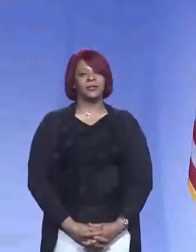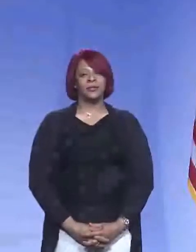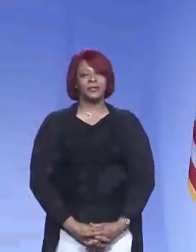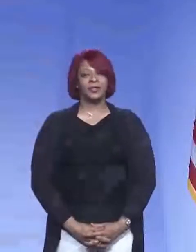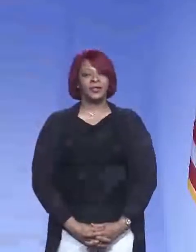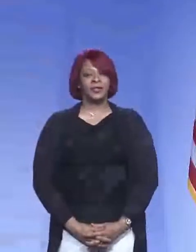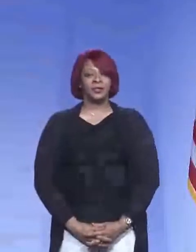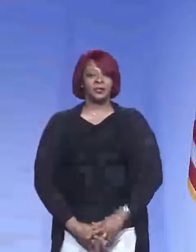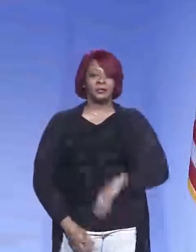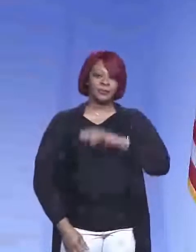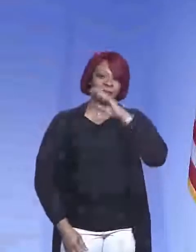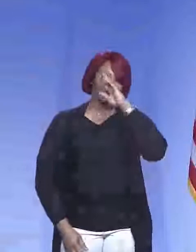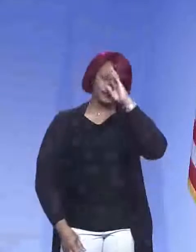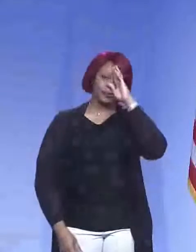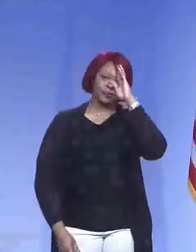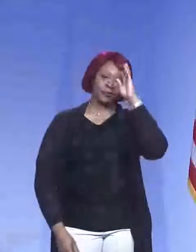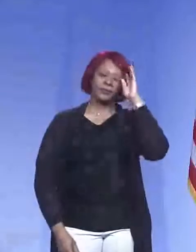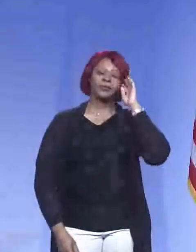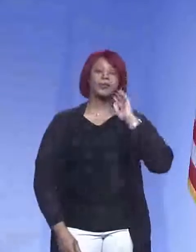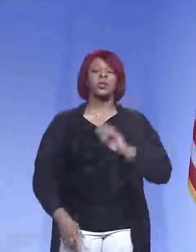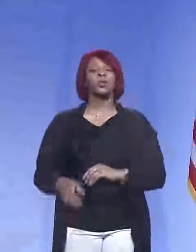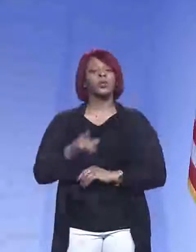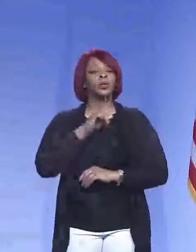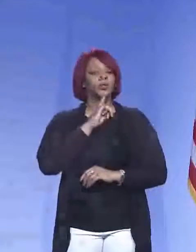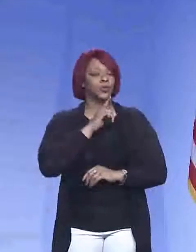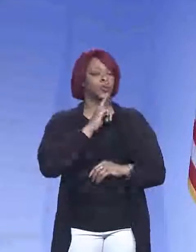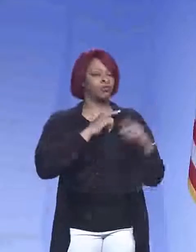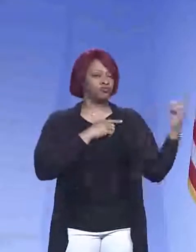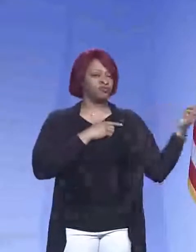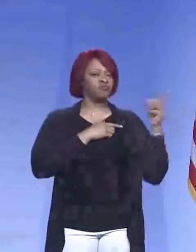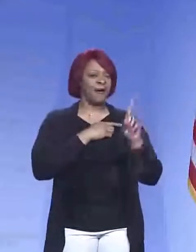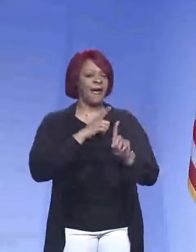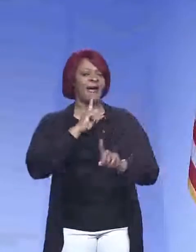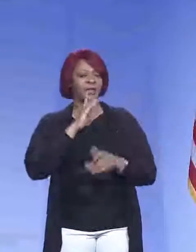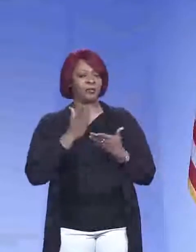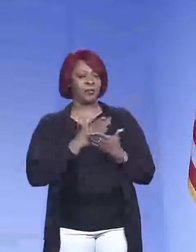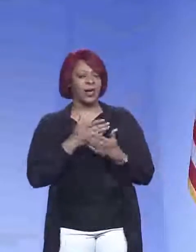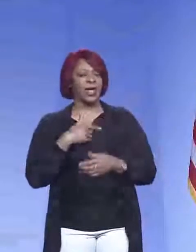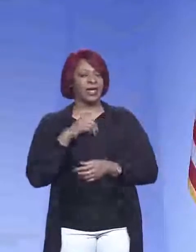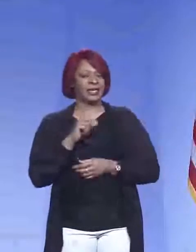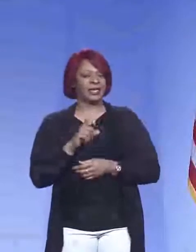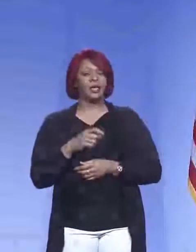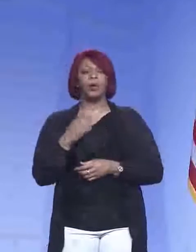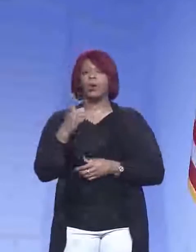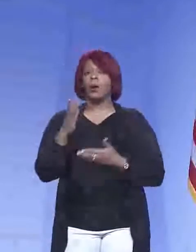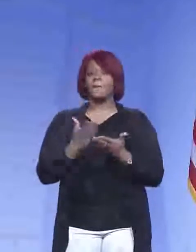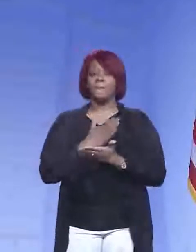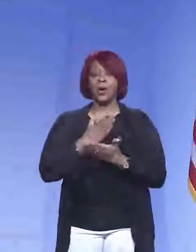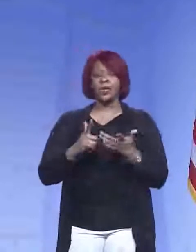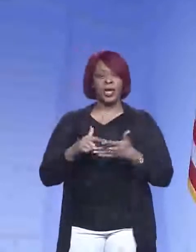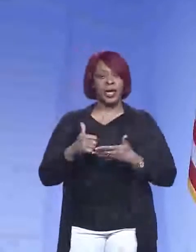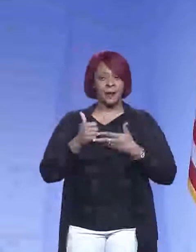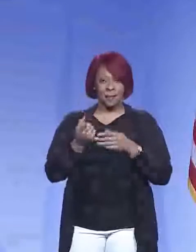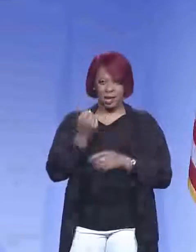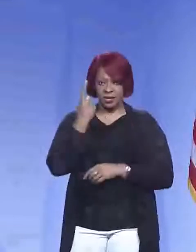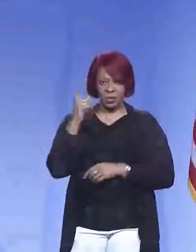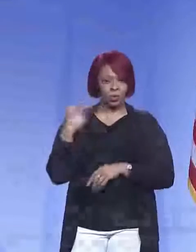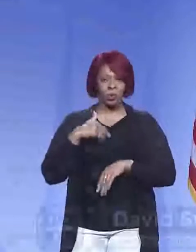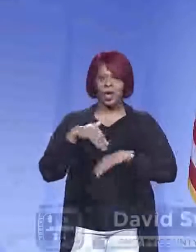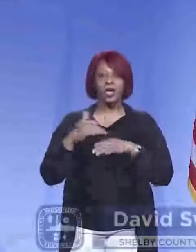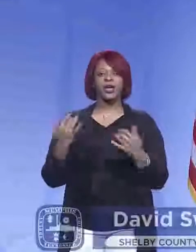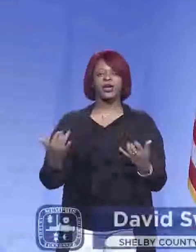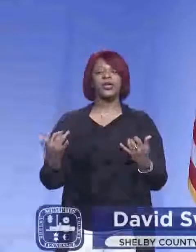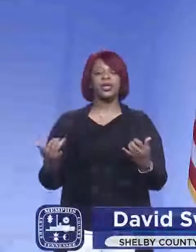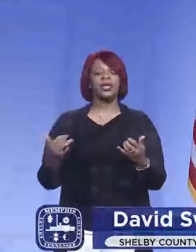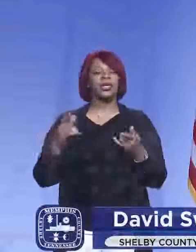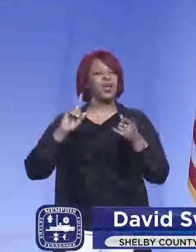Uh, and certainly you can come back and answer the part about it, the one part of it, but just to help you understand where we are with